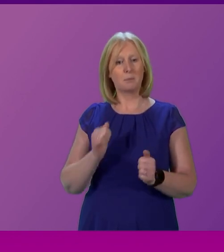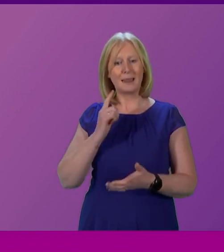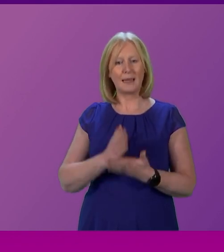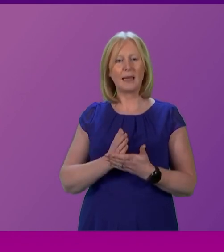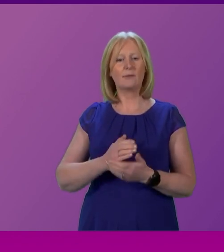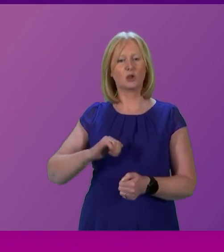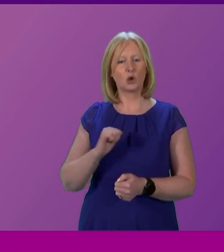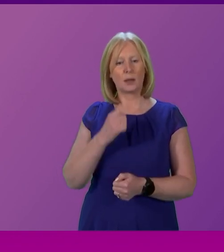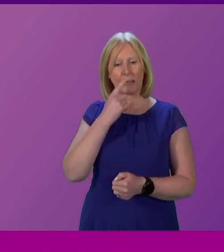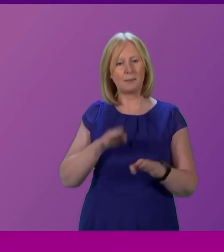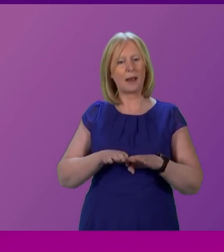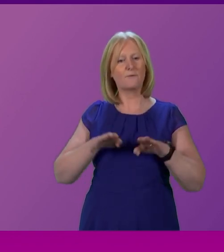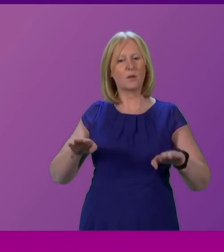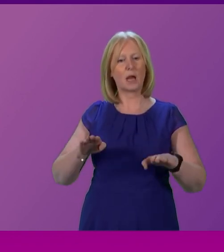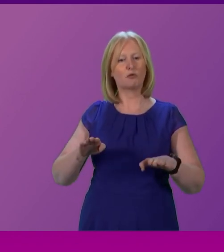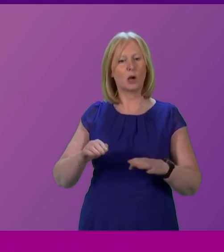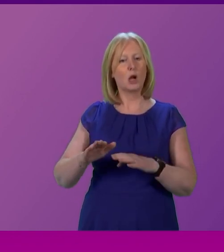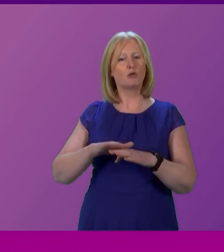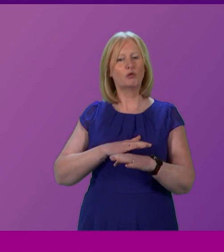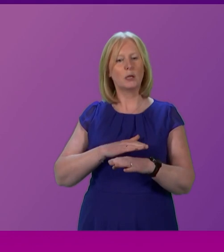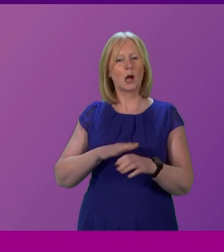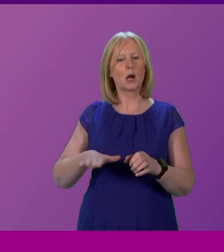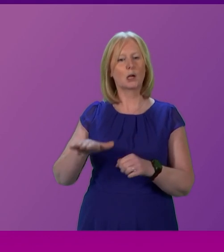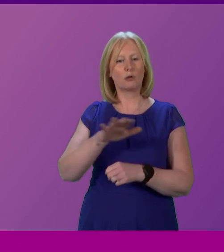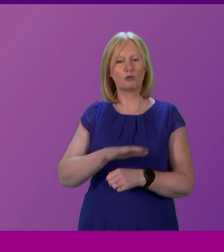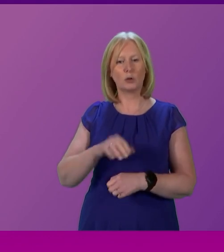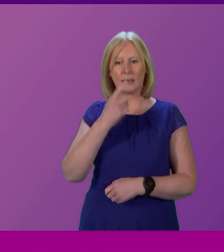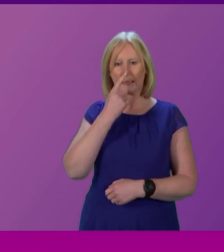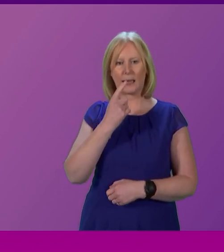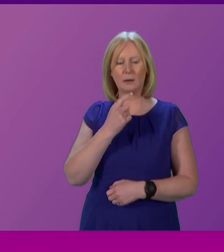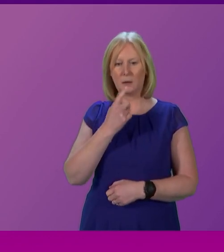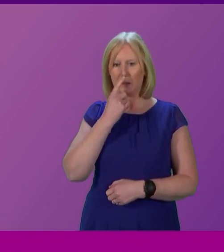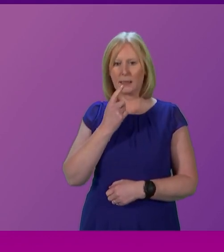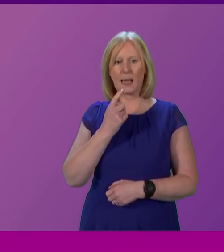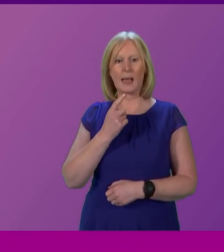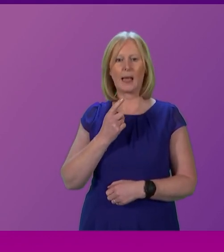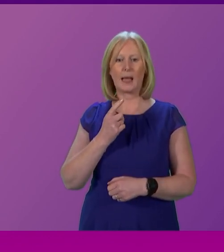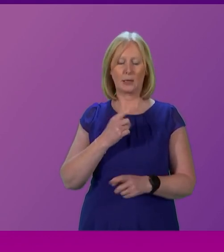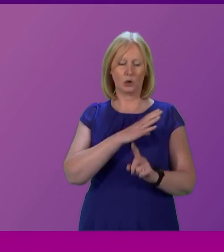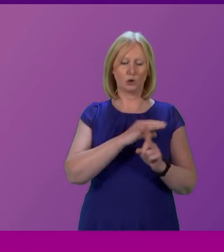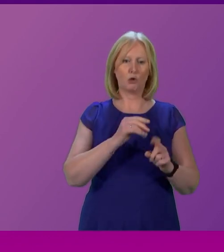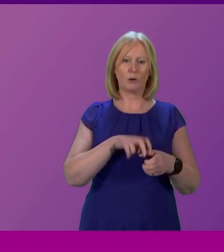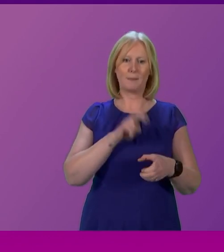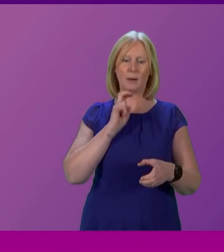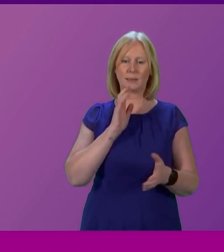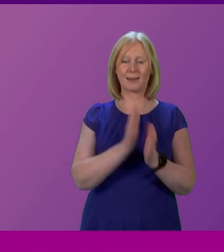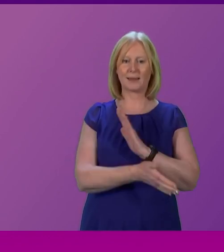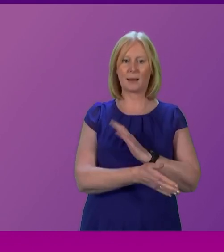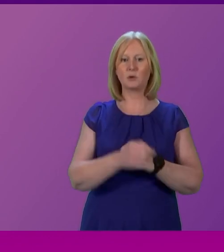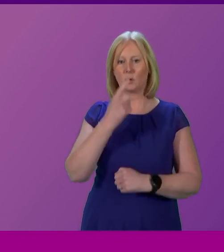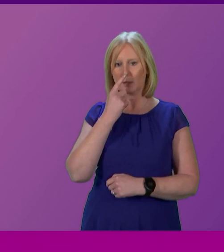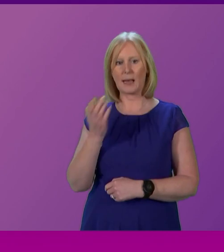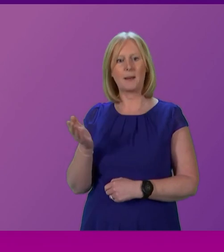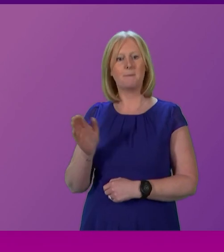a normal, independent nation. We can rejoin the European Union and begin undoing the damage of a disastrous Tory Brexit now also endorsed by the Labour Party.